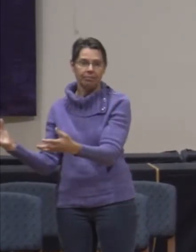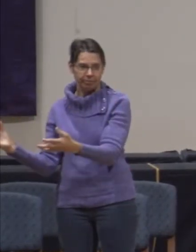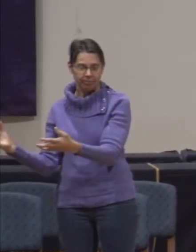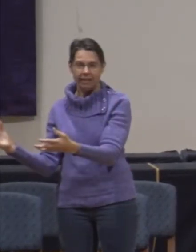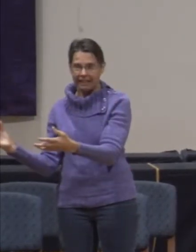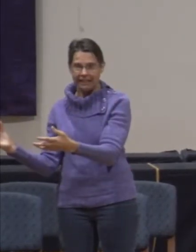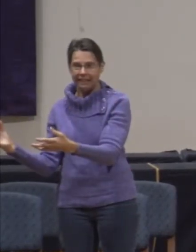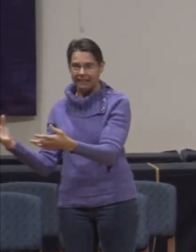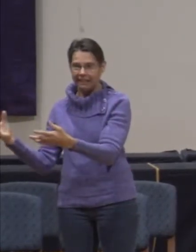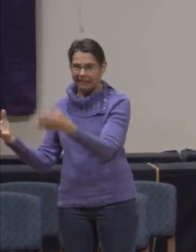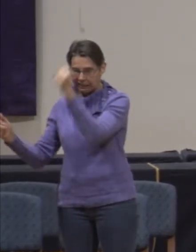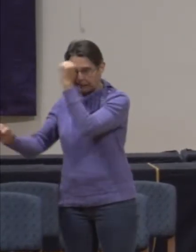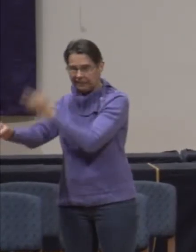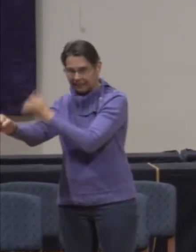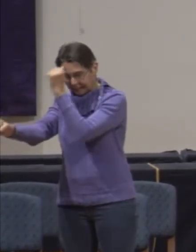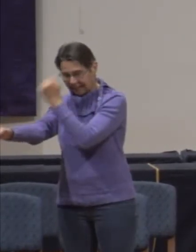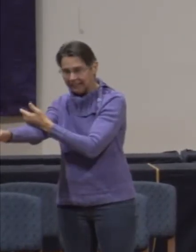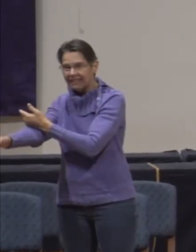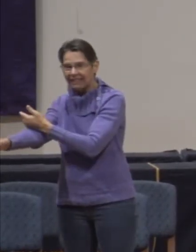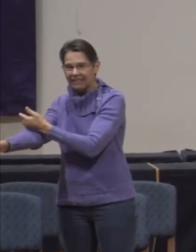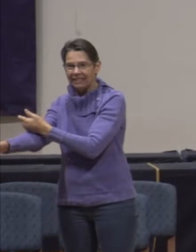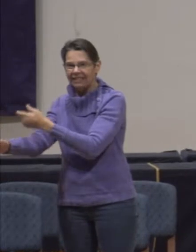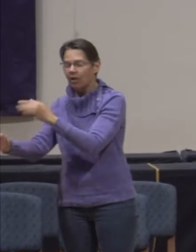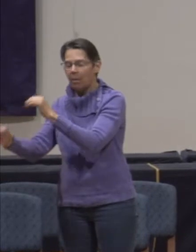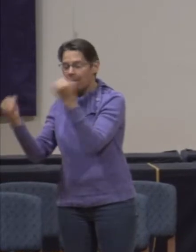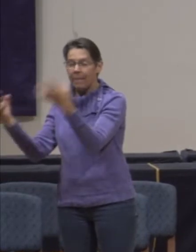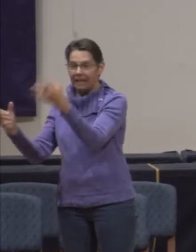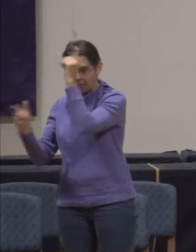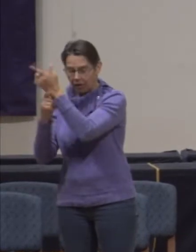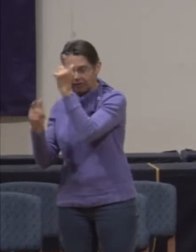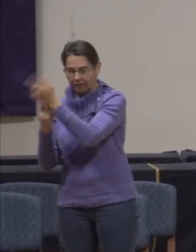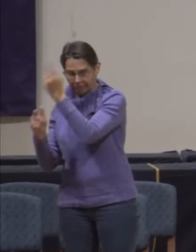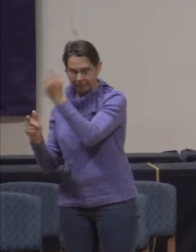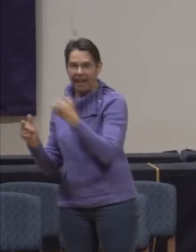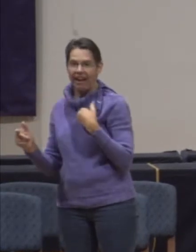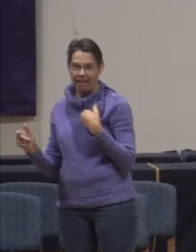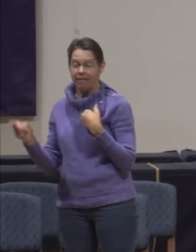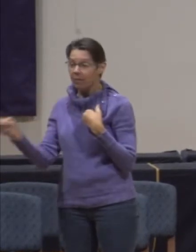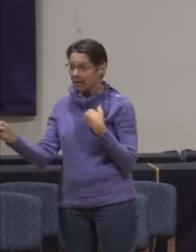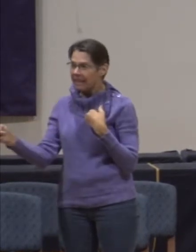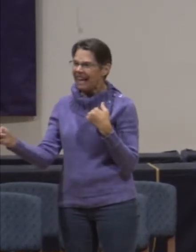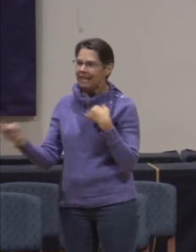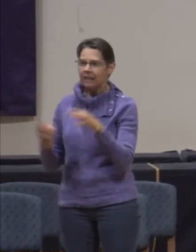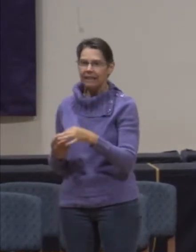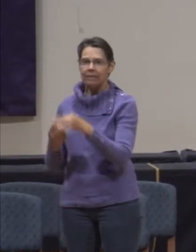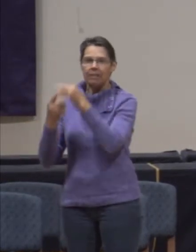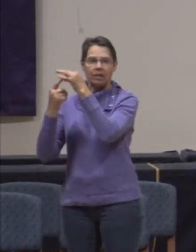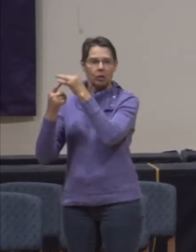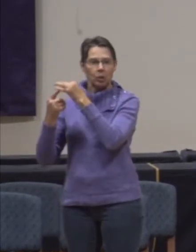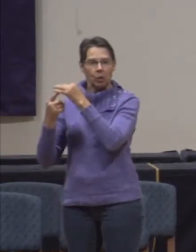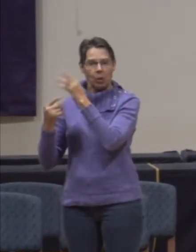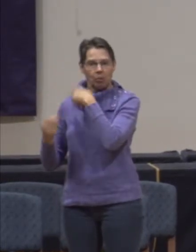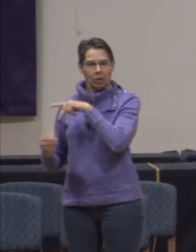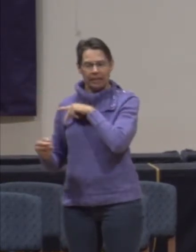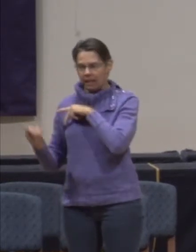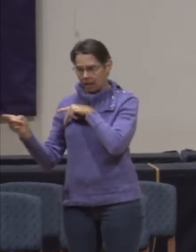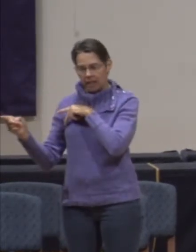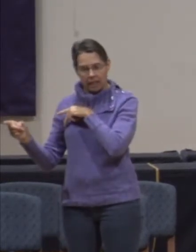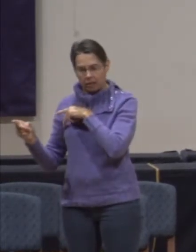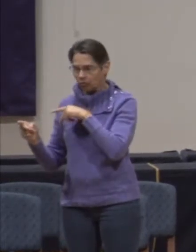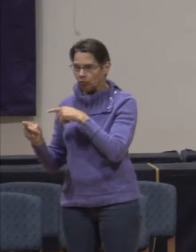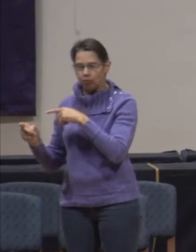and mother's sons, and who seems to be the one that carries with him a kind of charisma that allows him to be a leader very early.